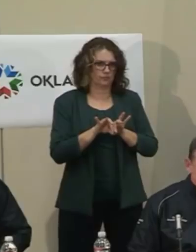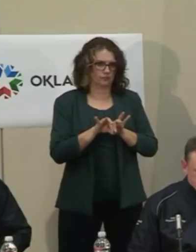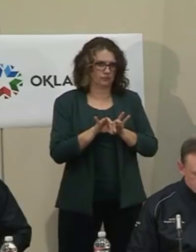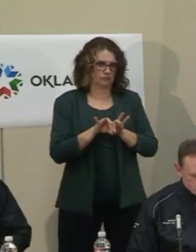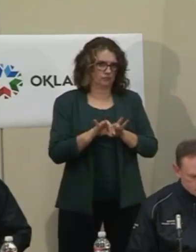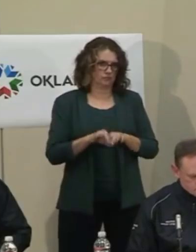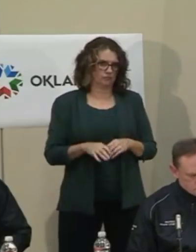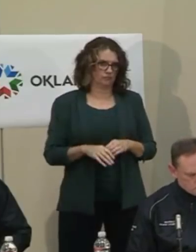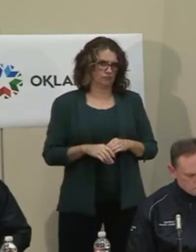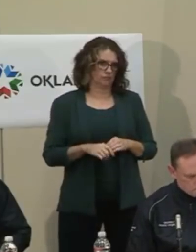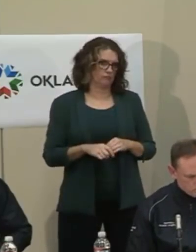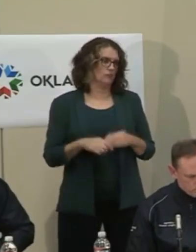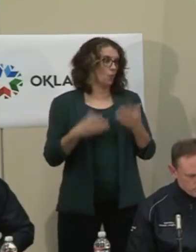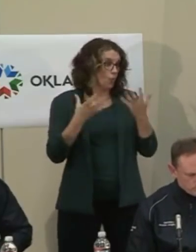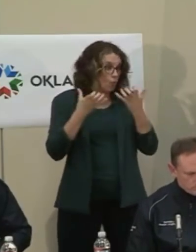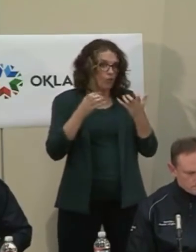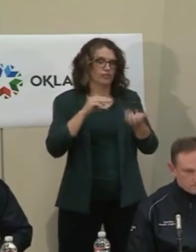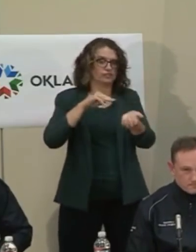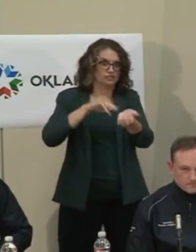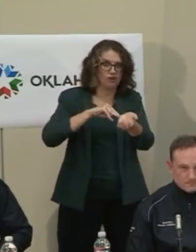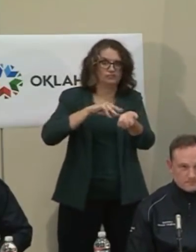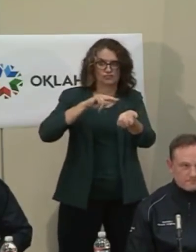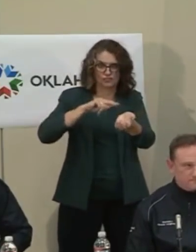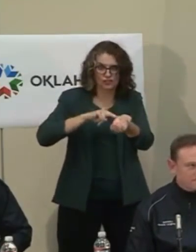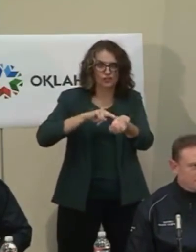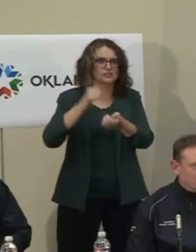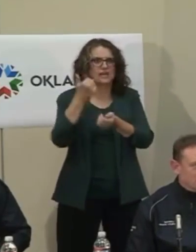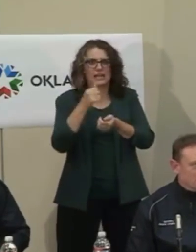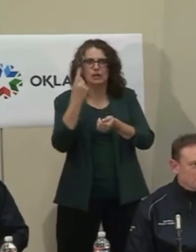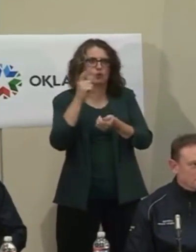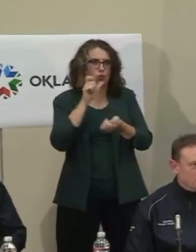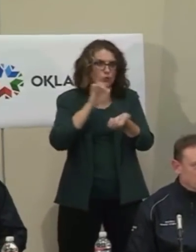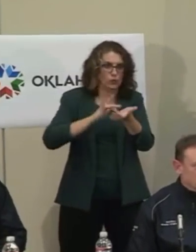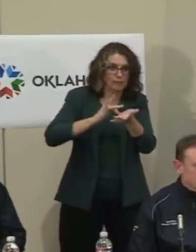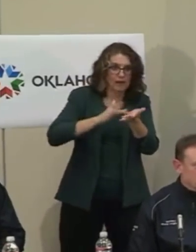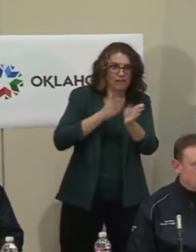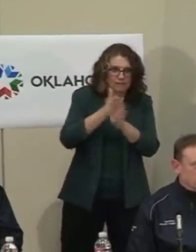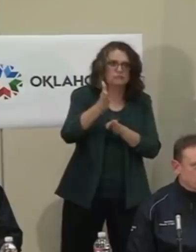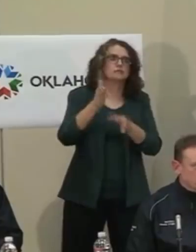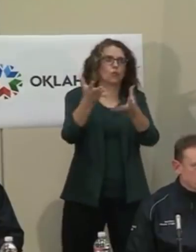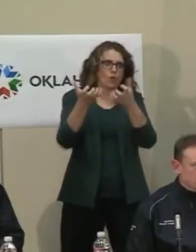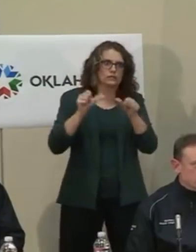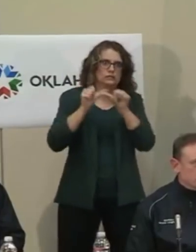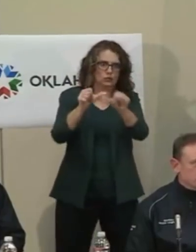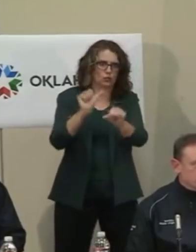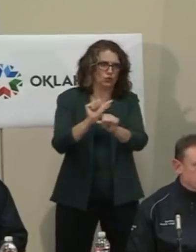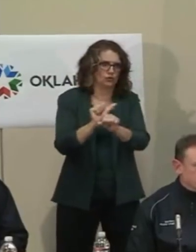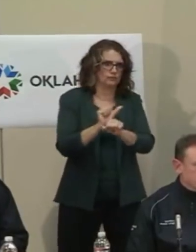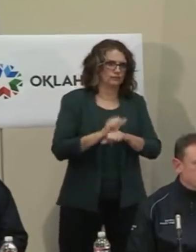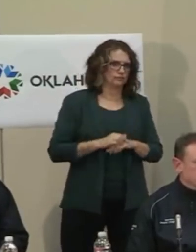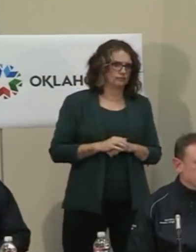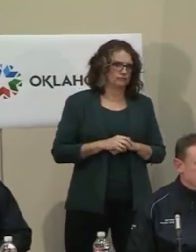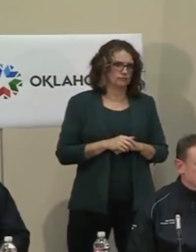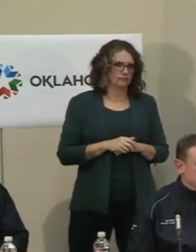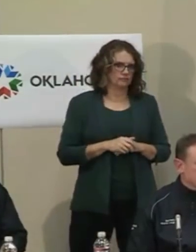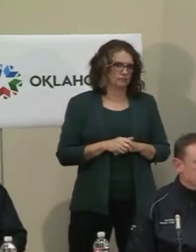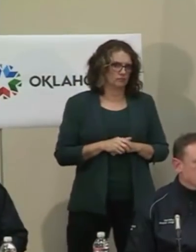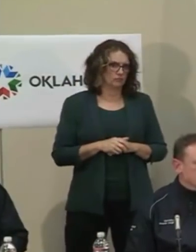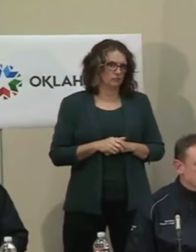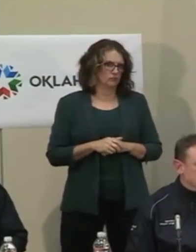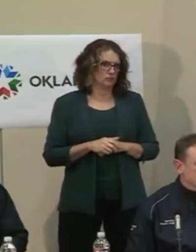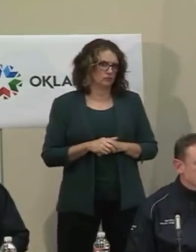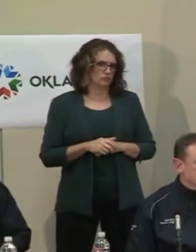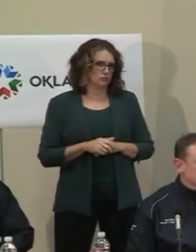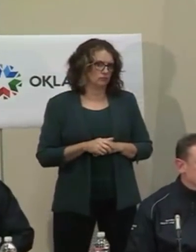and taking care of Oklahomans. Can you talk about the preparations for rural hospitals and there were some questions coming in from our reporters